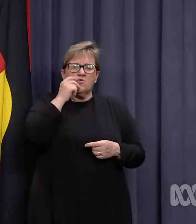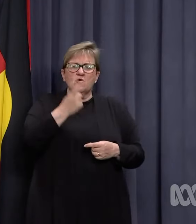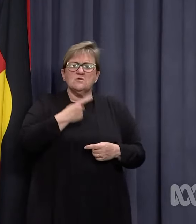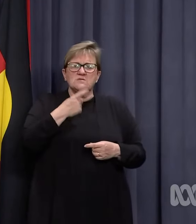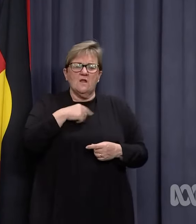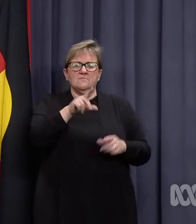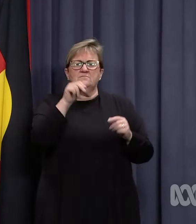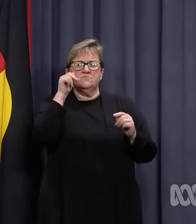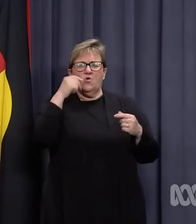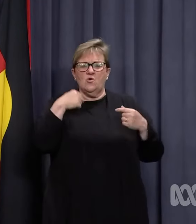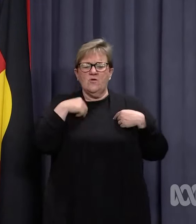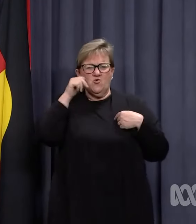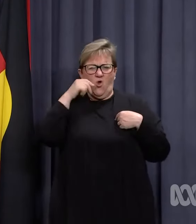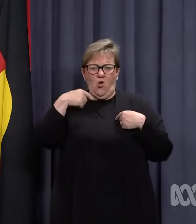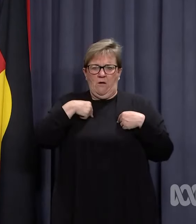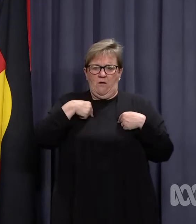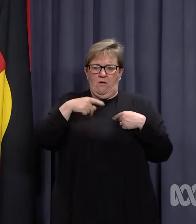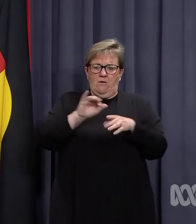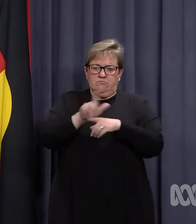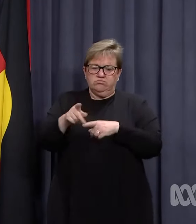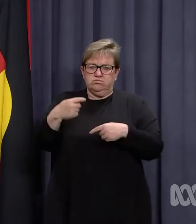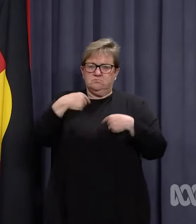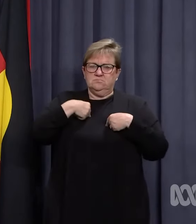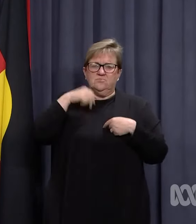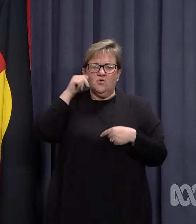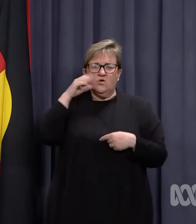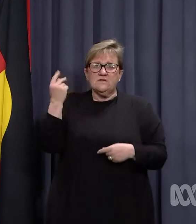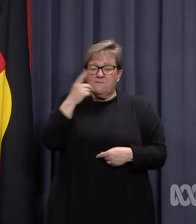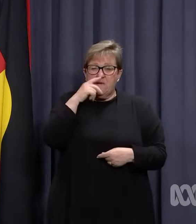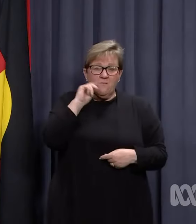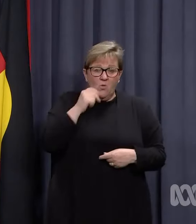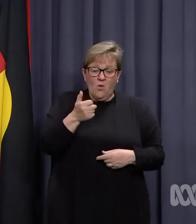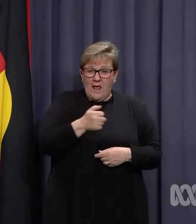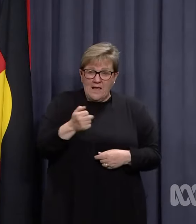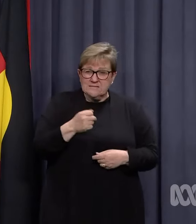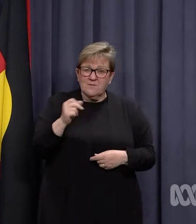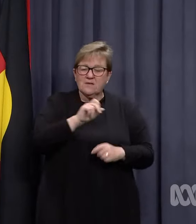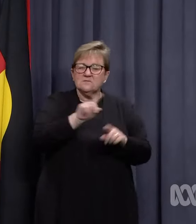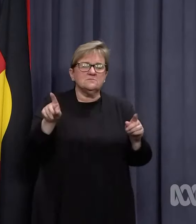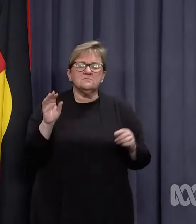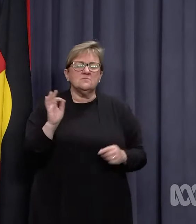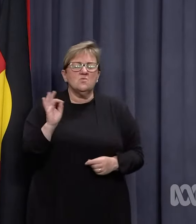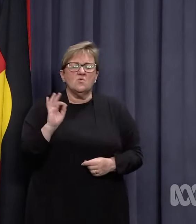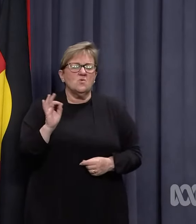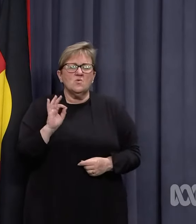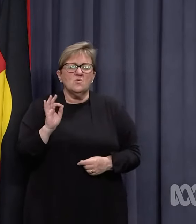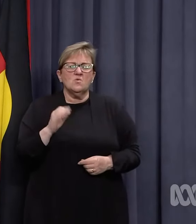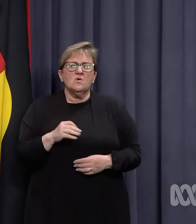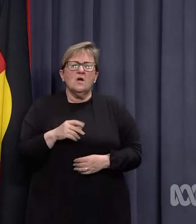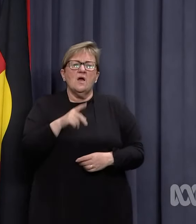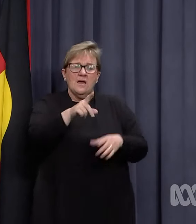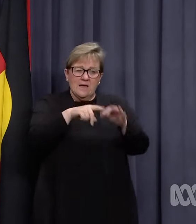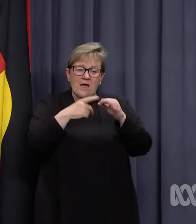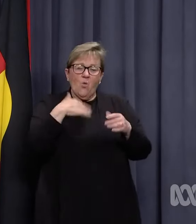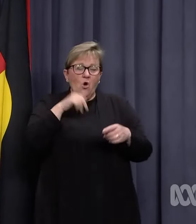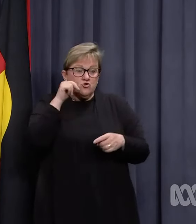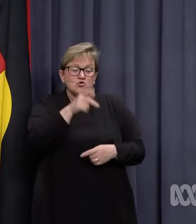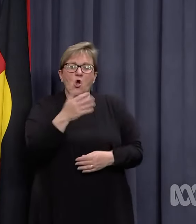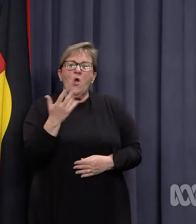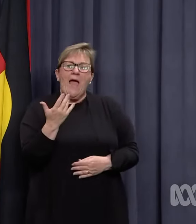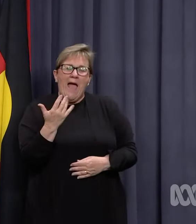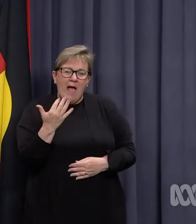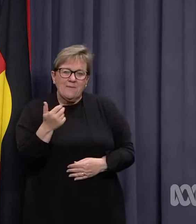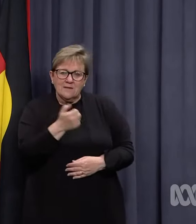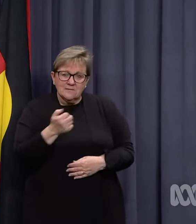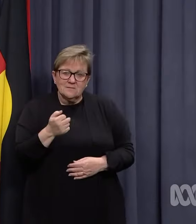self-nominated because they know that they are. Not everyone will necessarily get a text message from the Department at this point. So how many have gotten